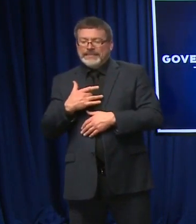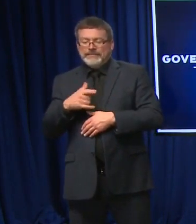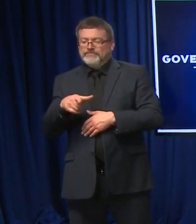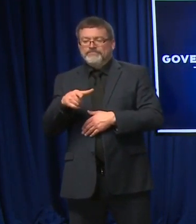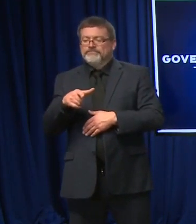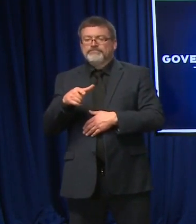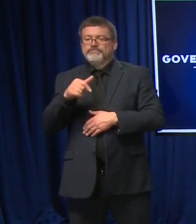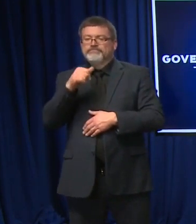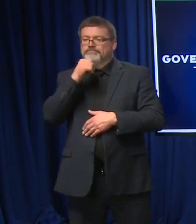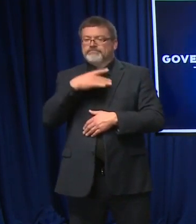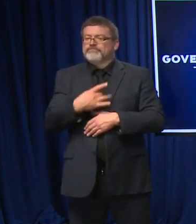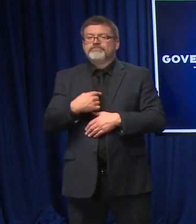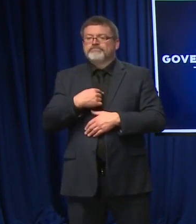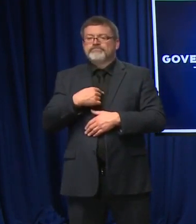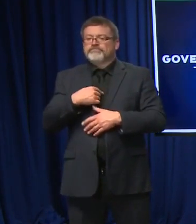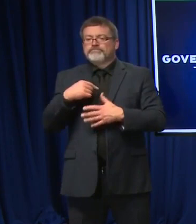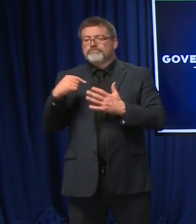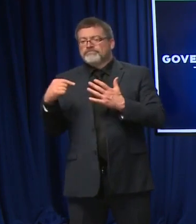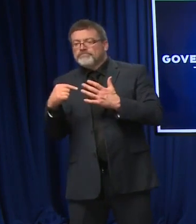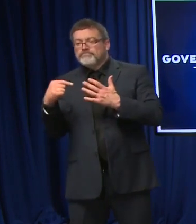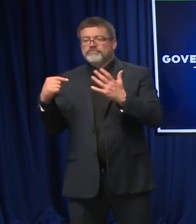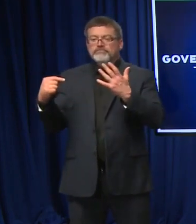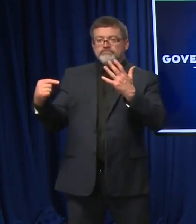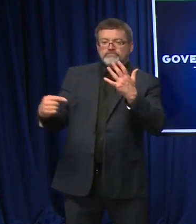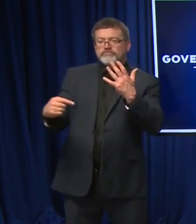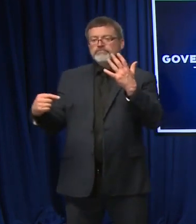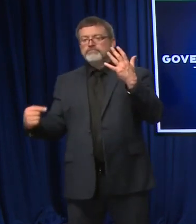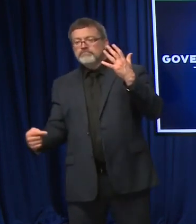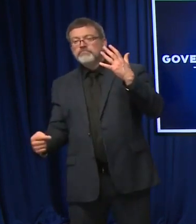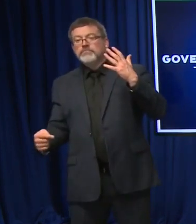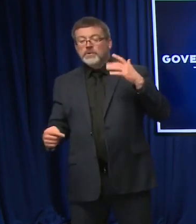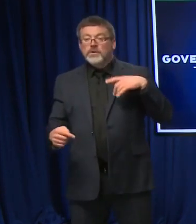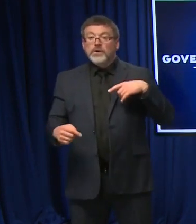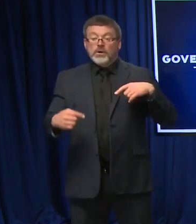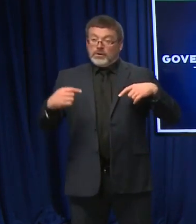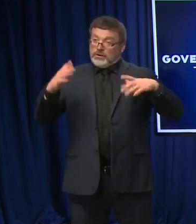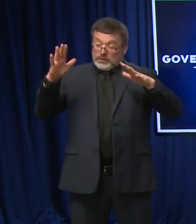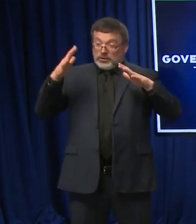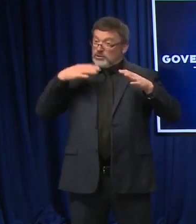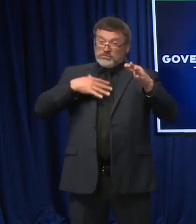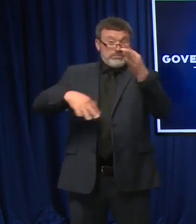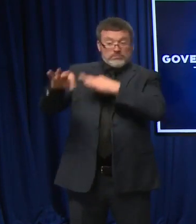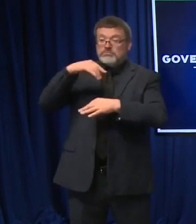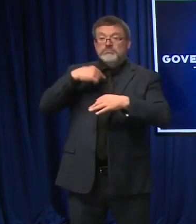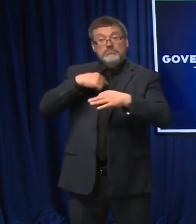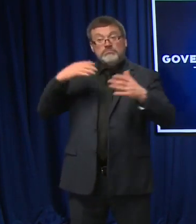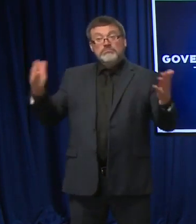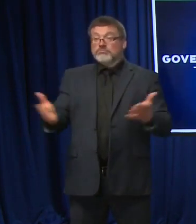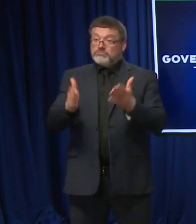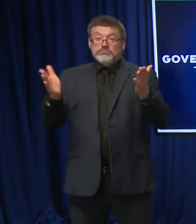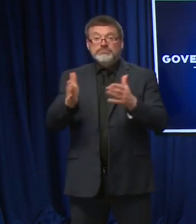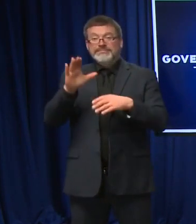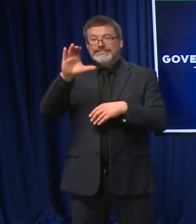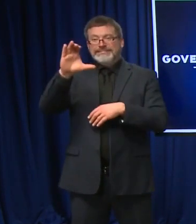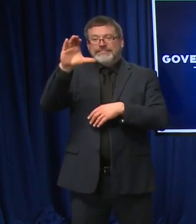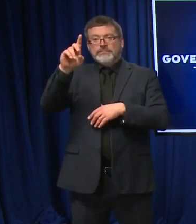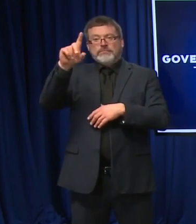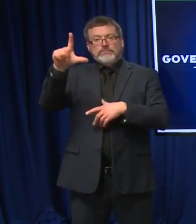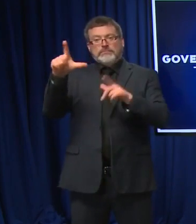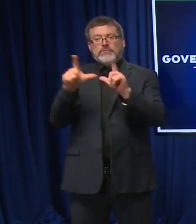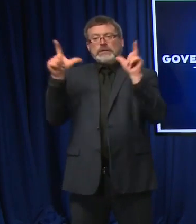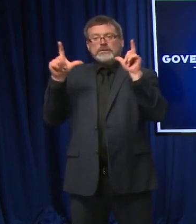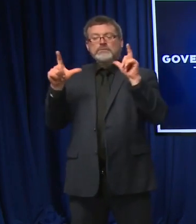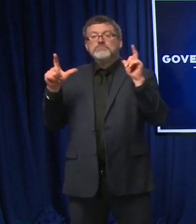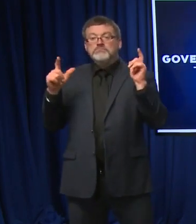with. We're really promoting CDLs and access to CDL licensure and all of that. I don't know if we should be moving the age of a CDL. I don't know if we should be